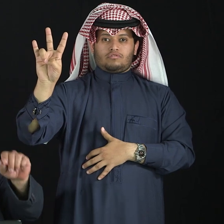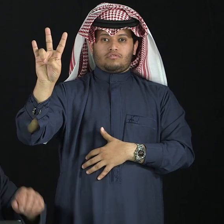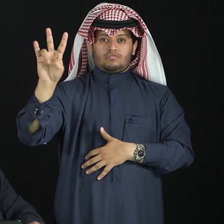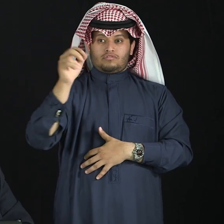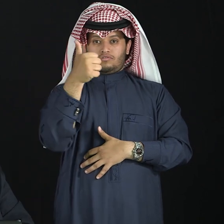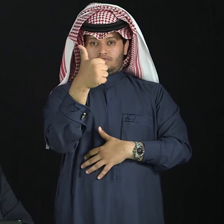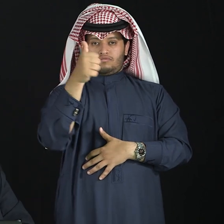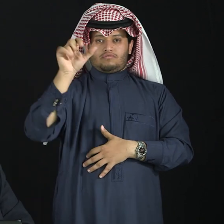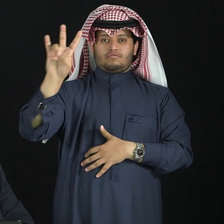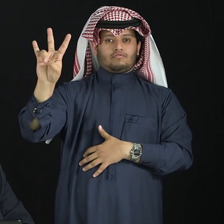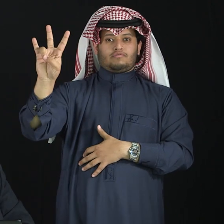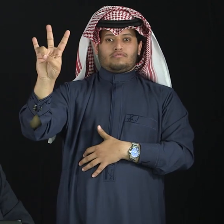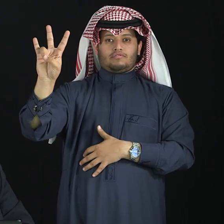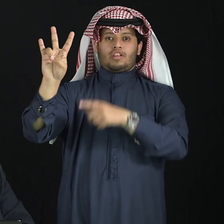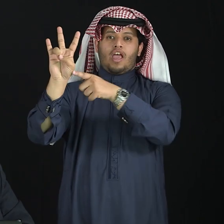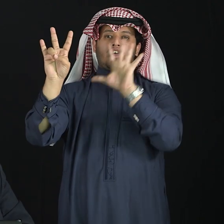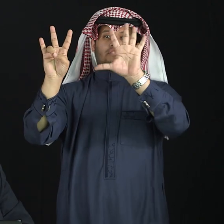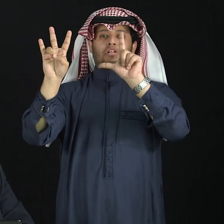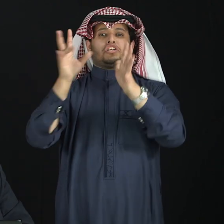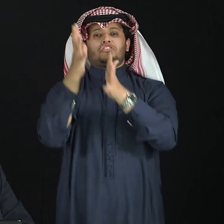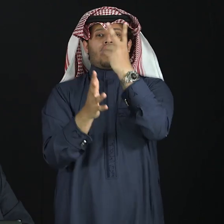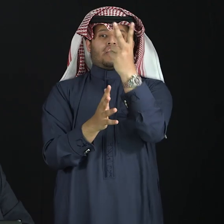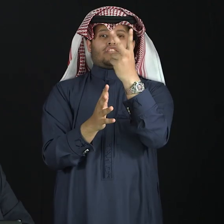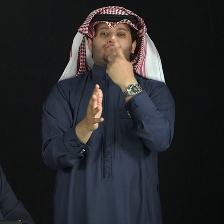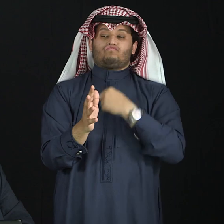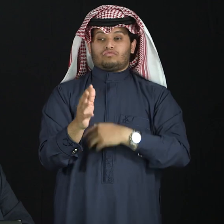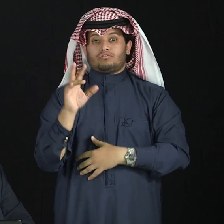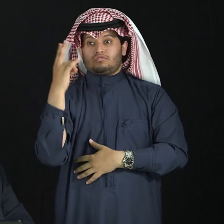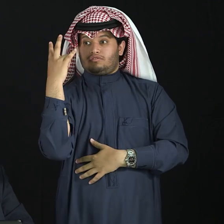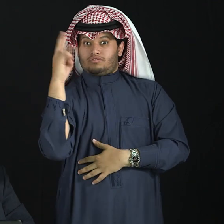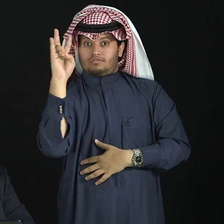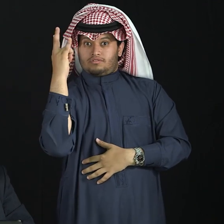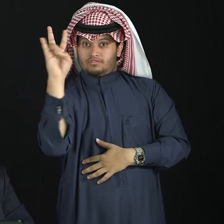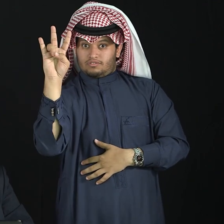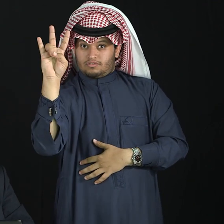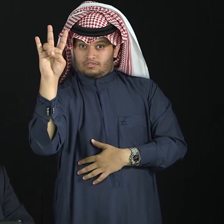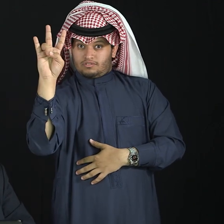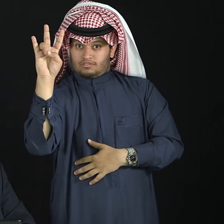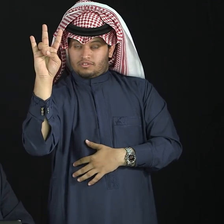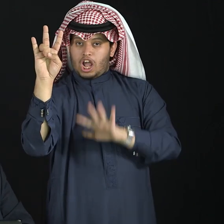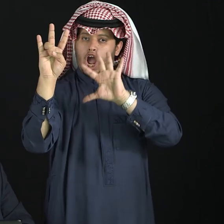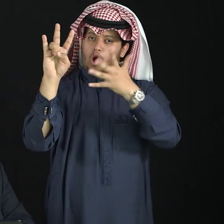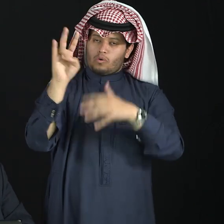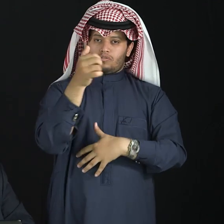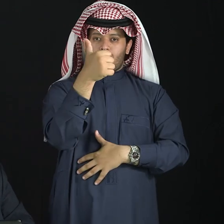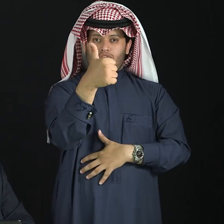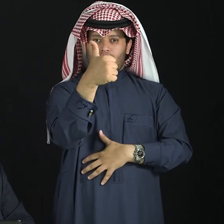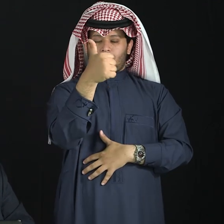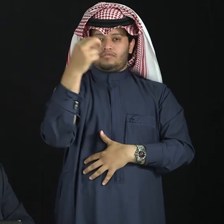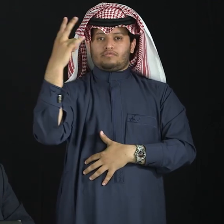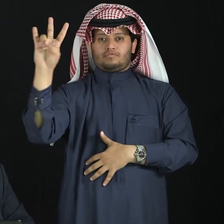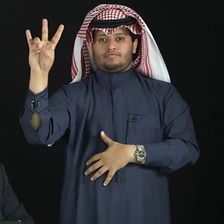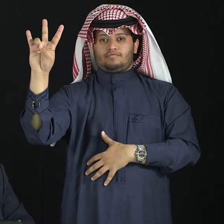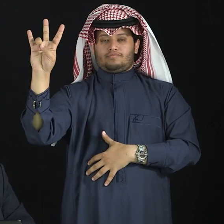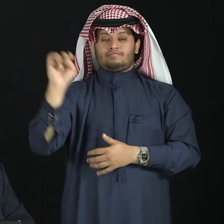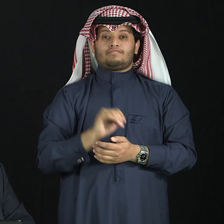10 and 7. 10 and 7. Or, 17 and you type it twice.